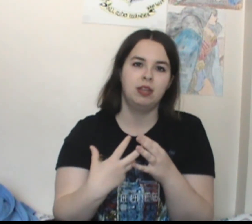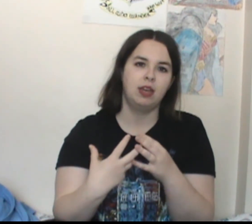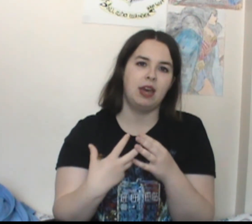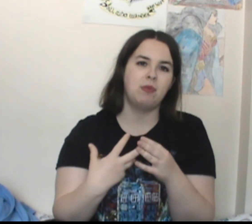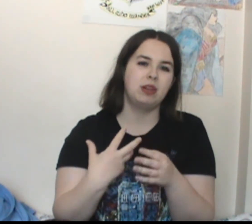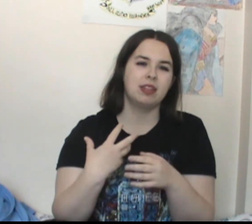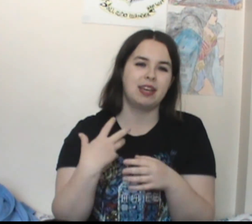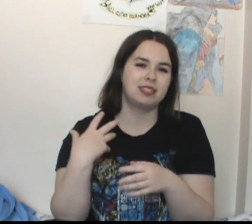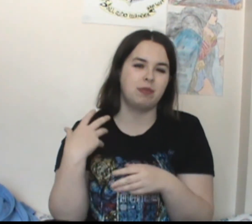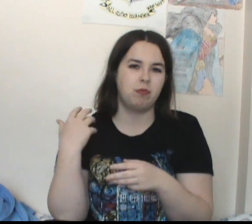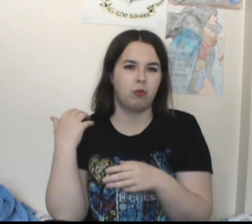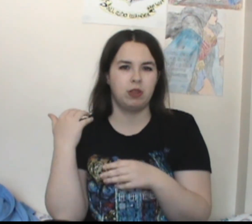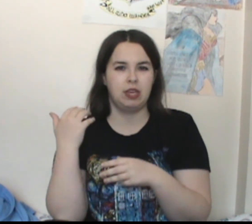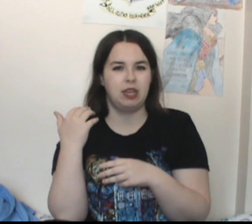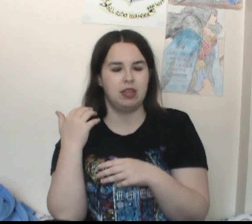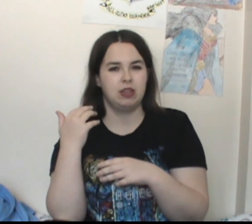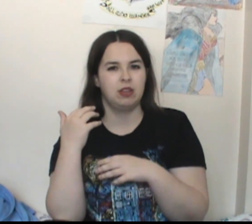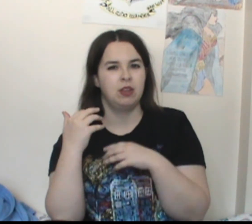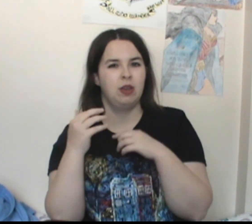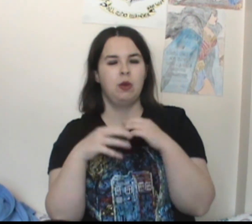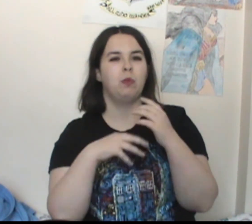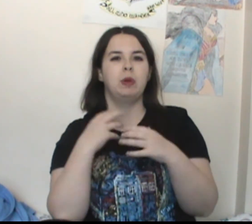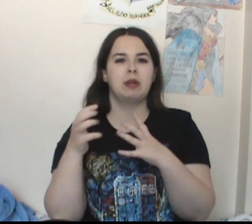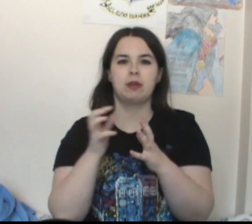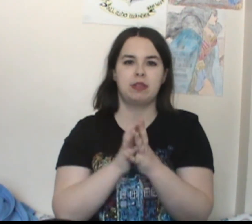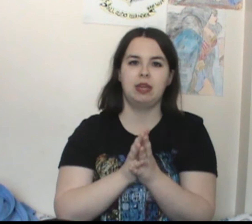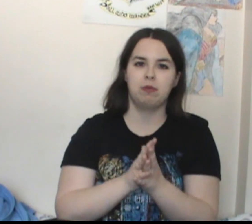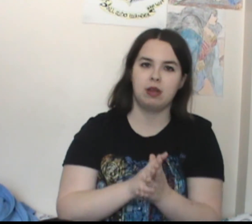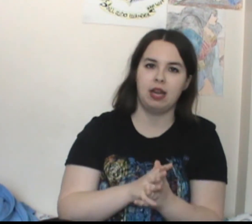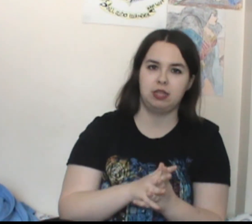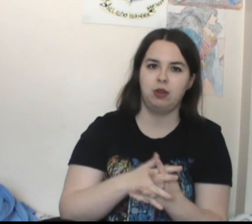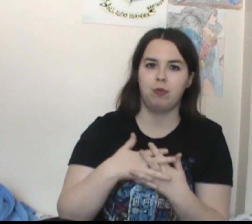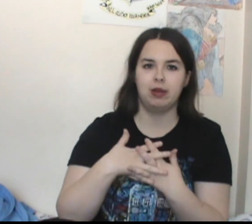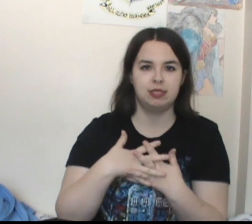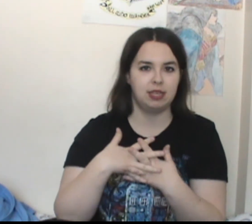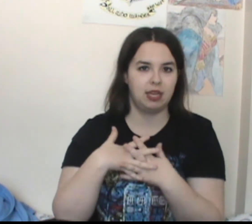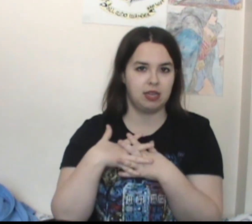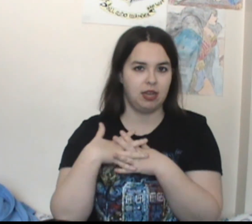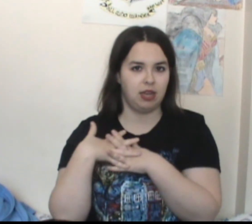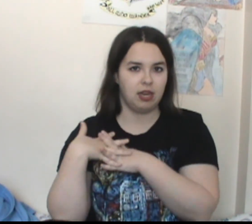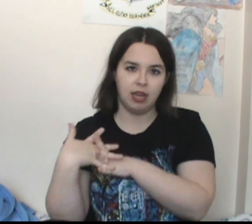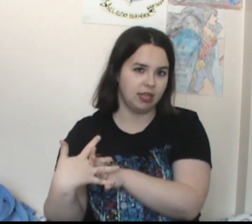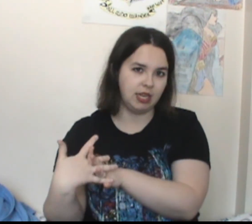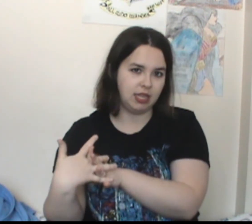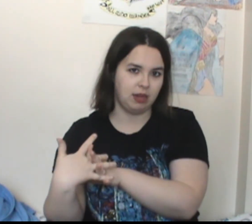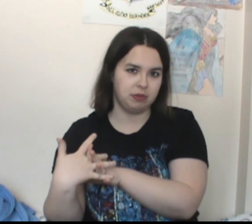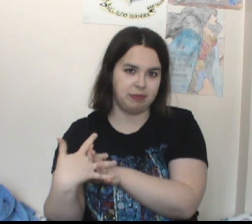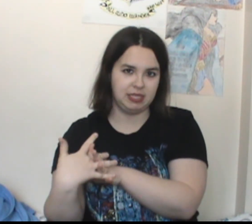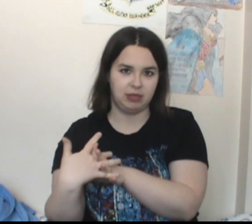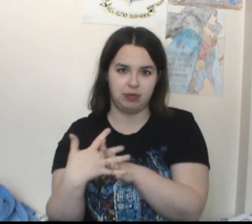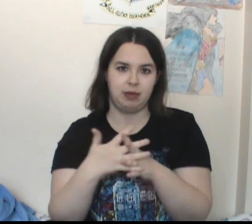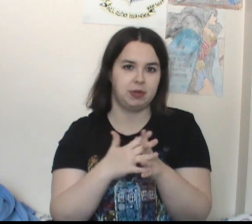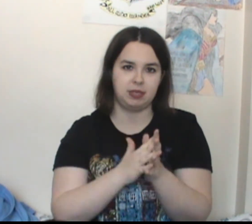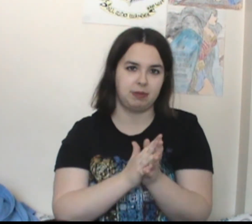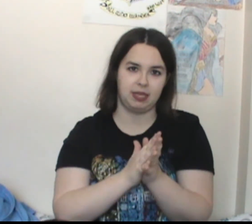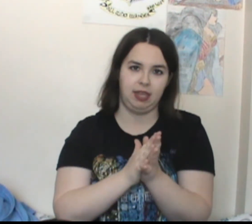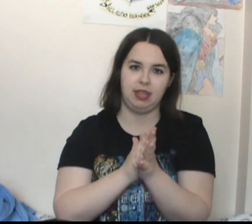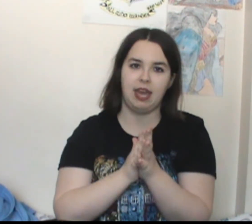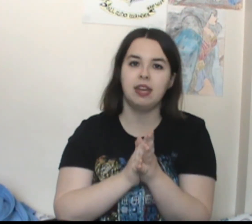I would have liked some more like weirder thing where it actually was like an alien that was messing with them or something like that.